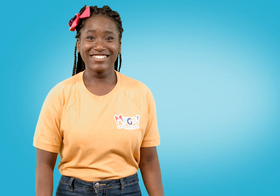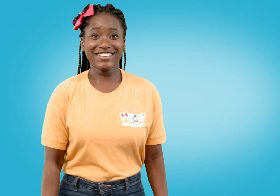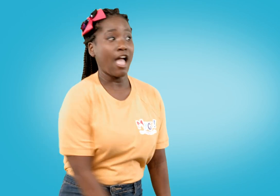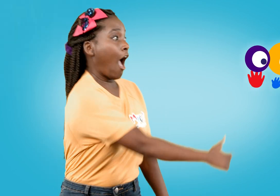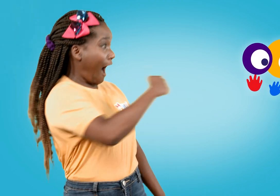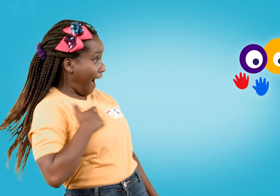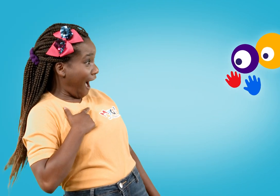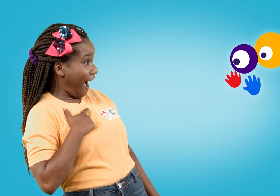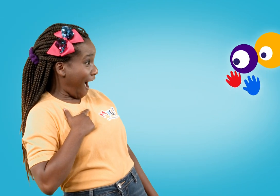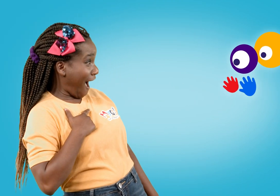Fire! Go!